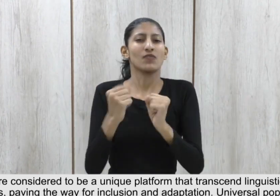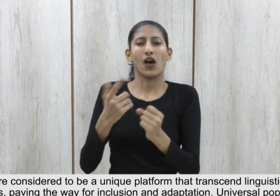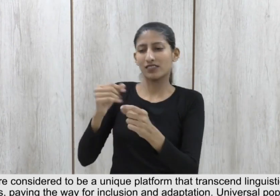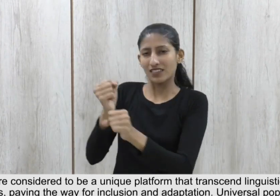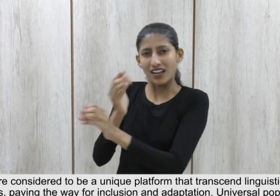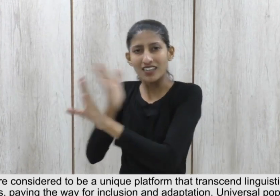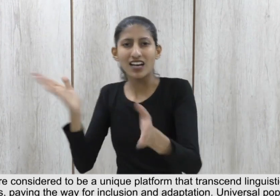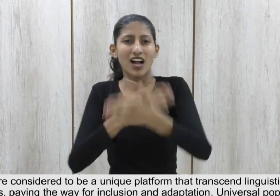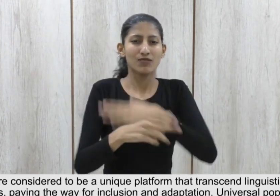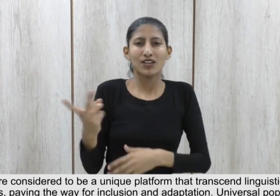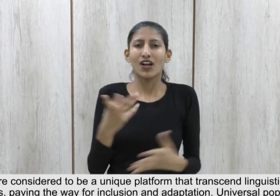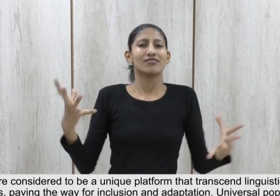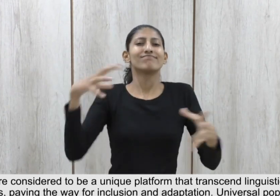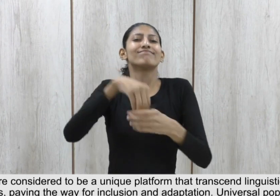and adaptation